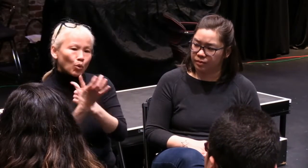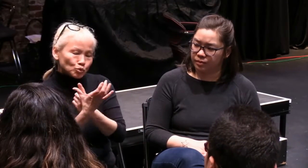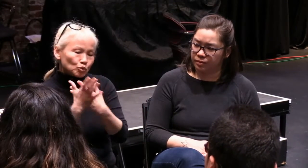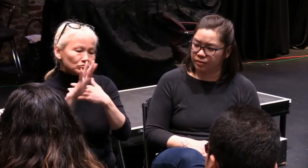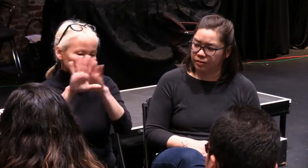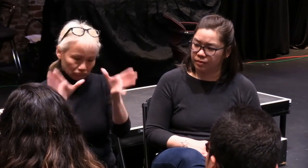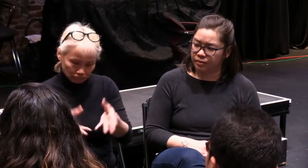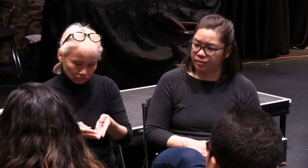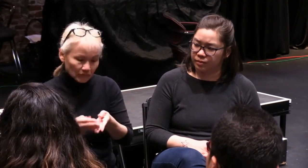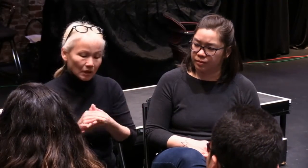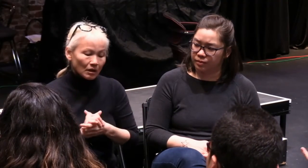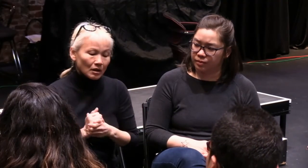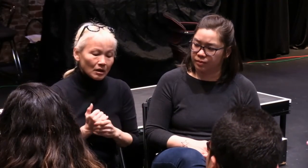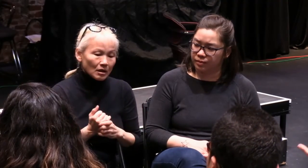was not unfamiliar with deaf culture.